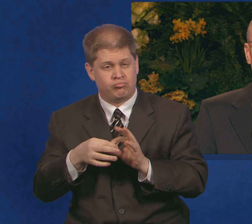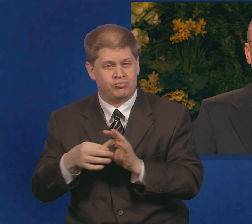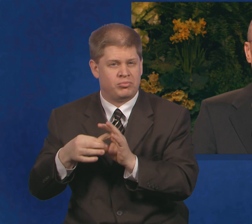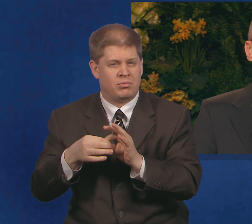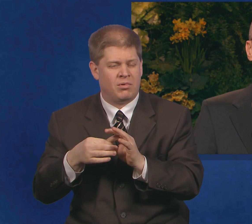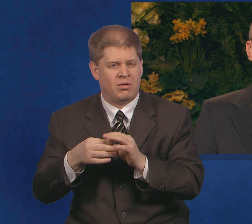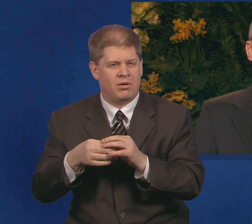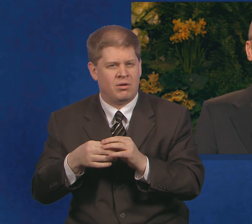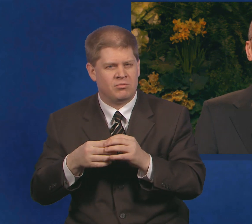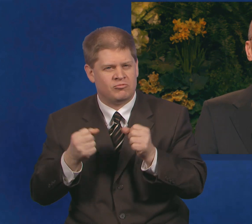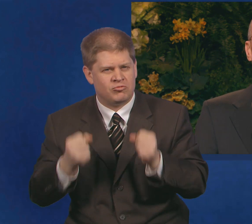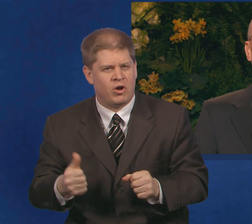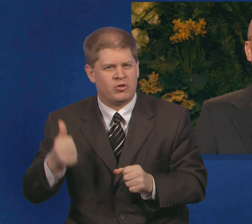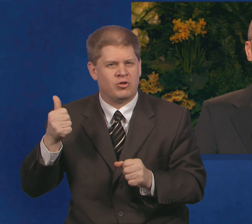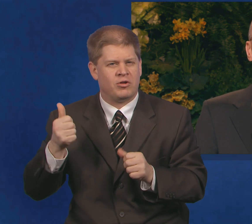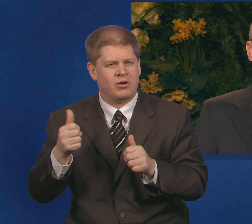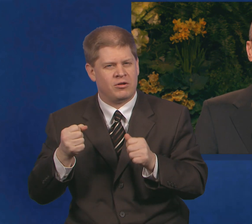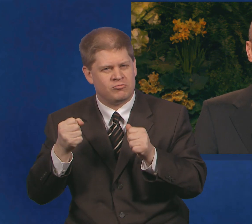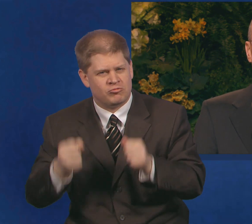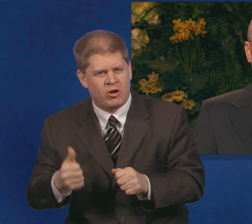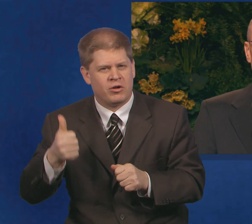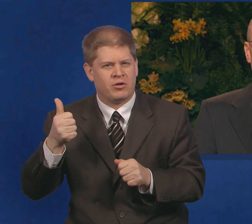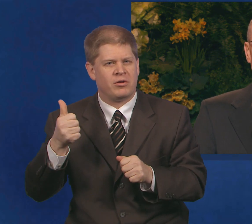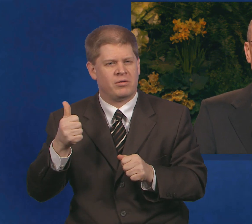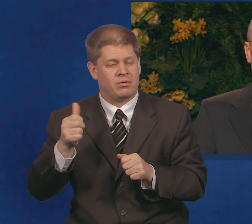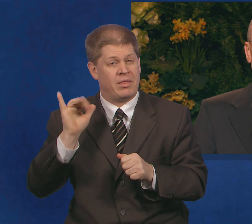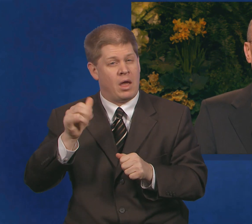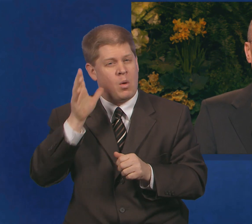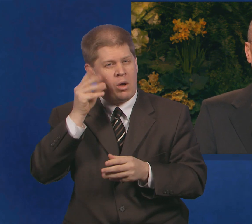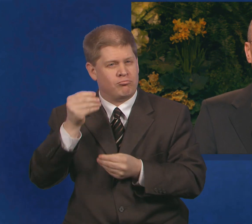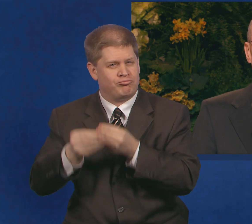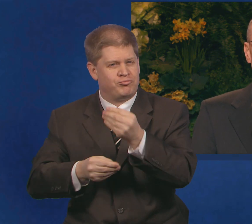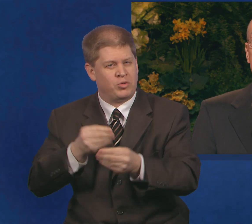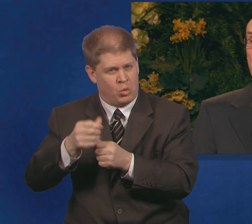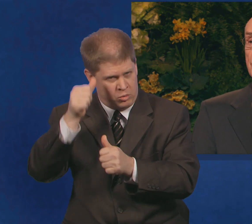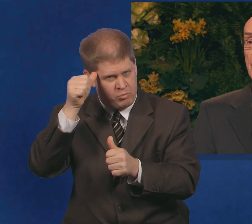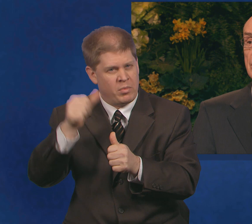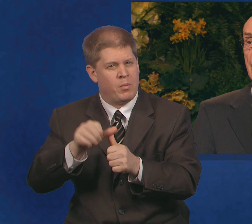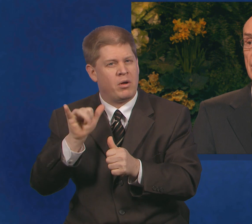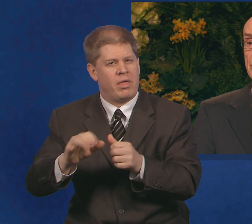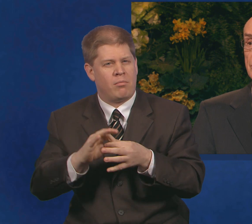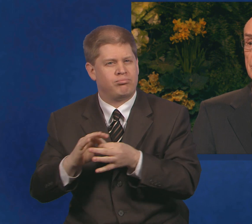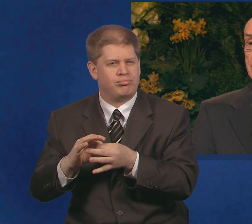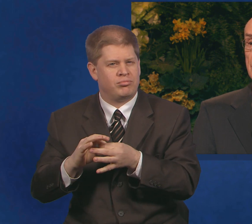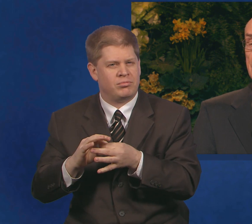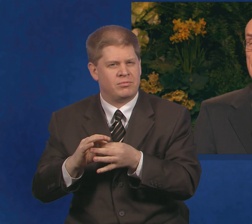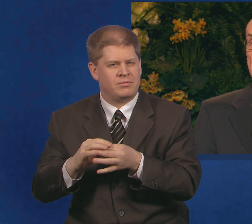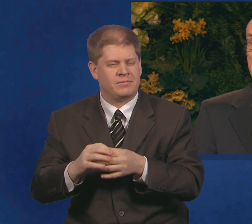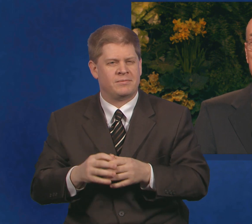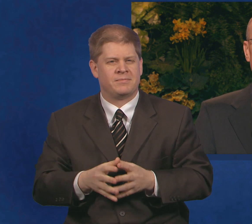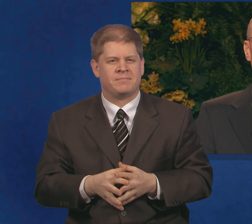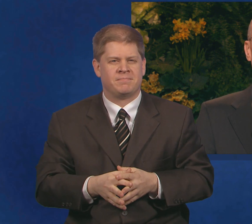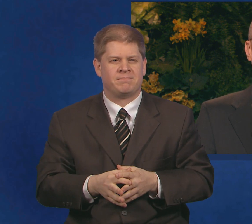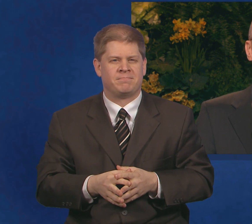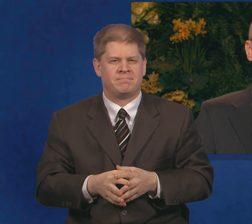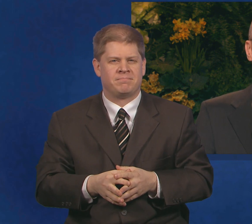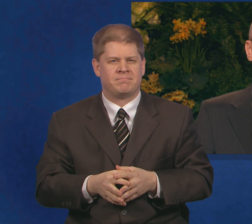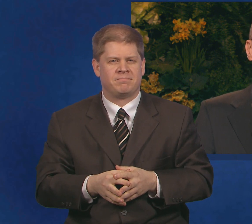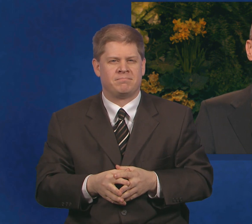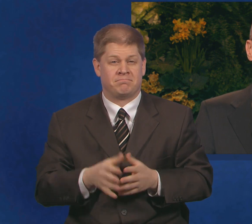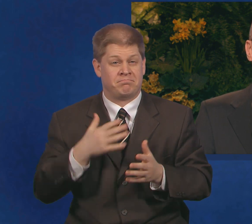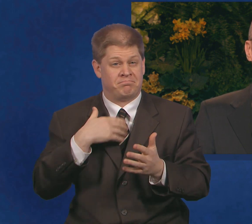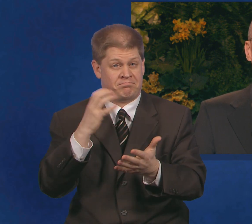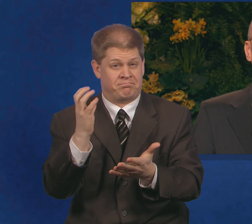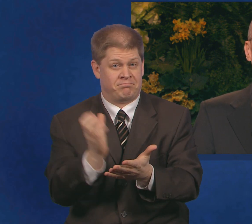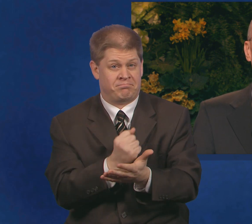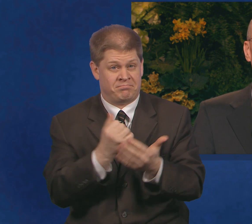and become a lasting legacy long after the project ends. Now, this is my opportunity